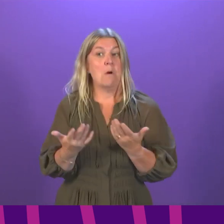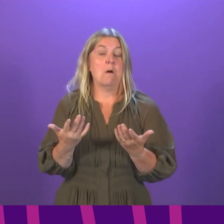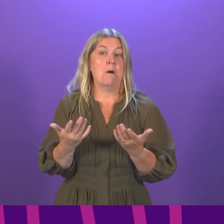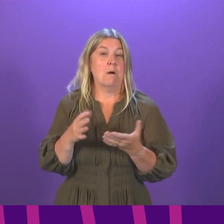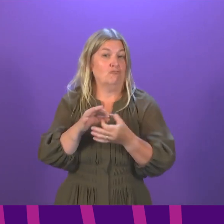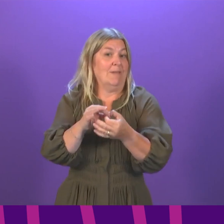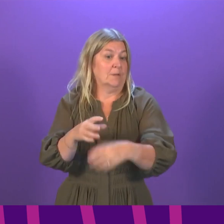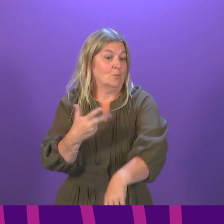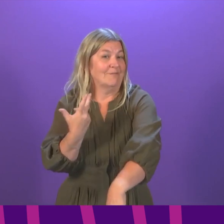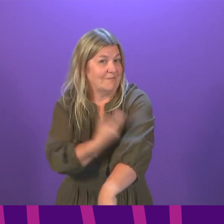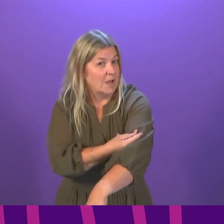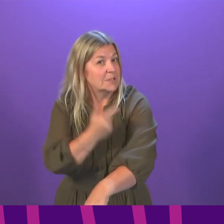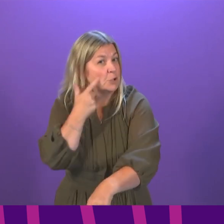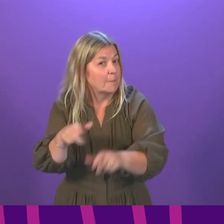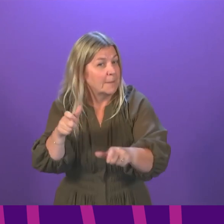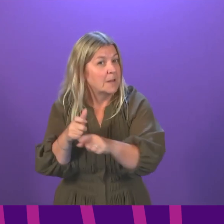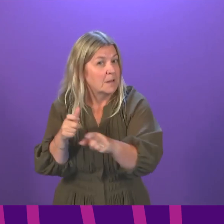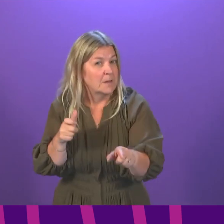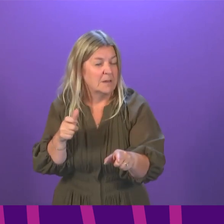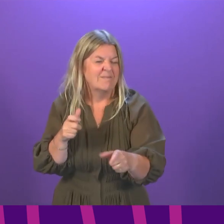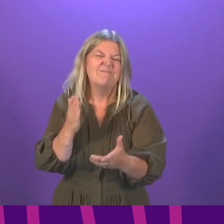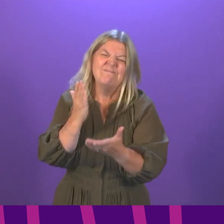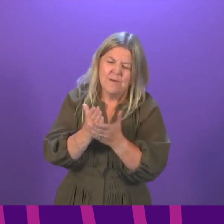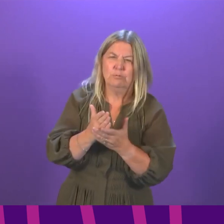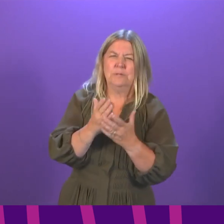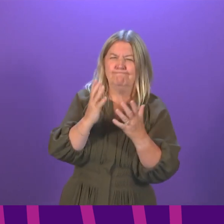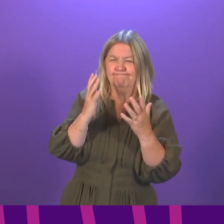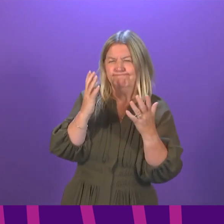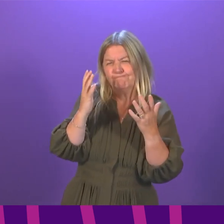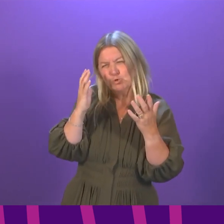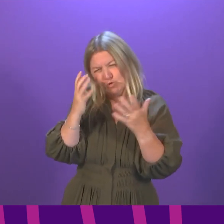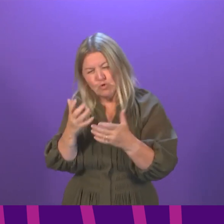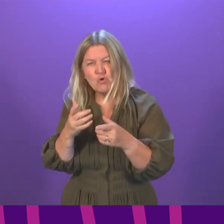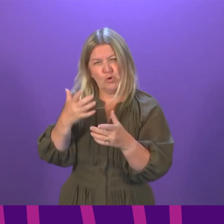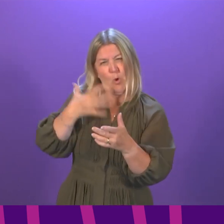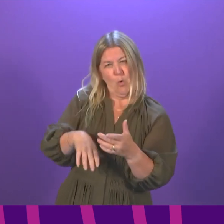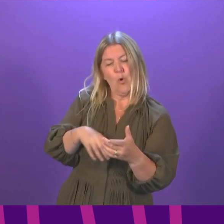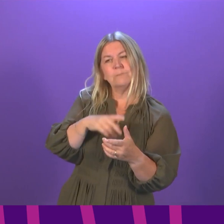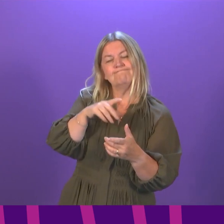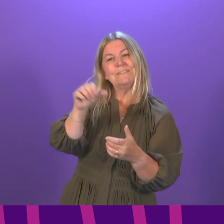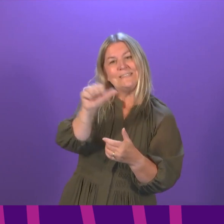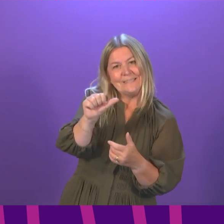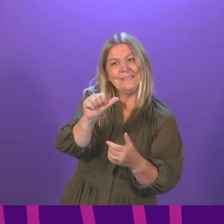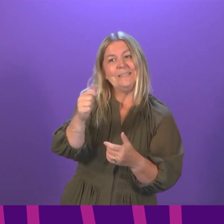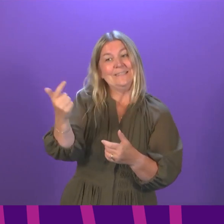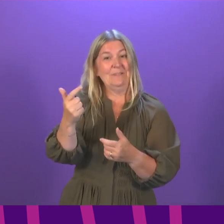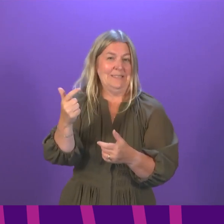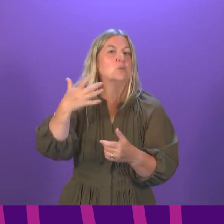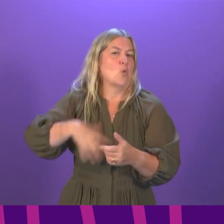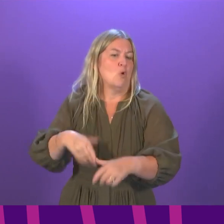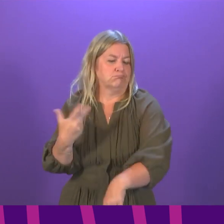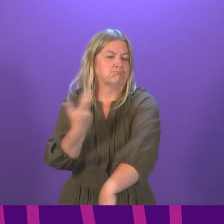young people. am particularly concerned, if possible, to get vaccination to 16 and 17-year-olds, which is obviously